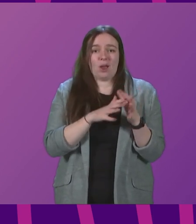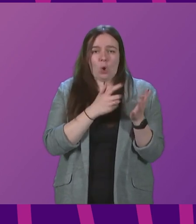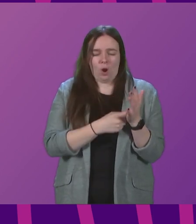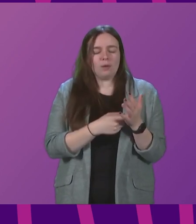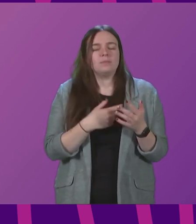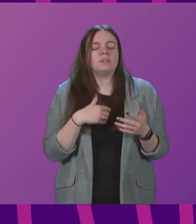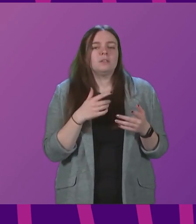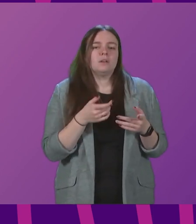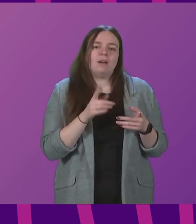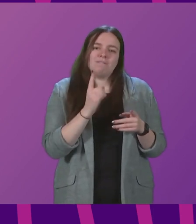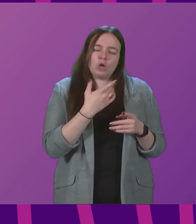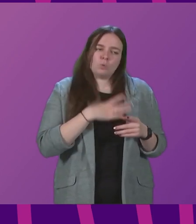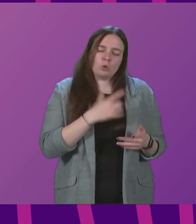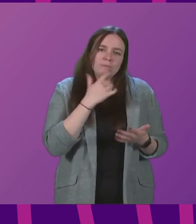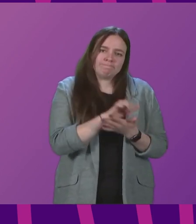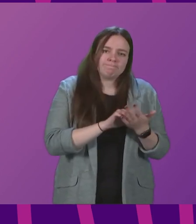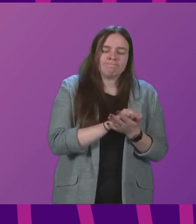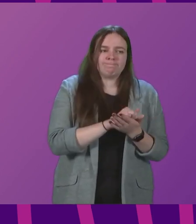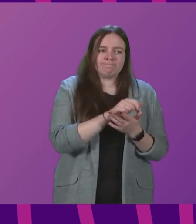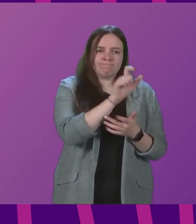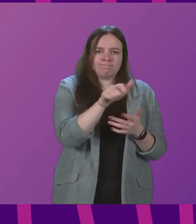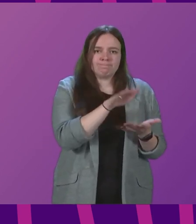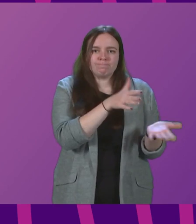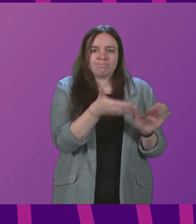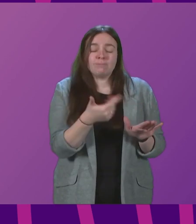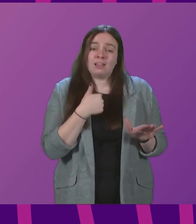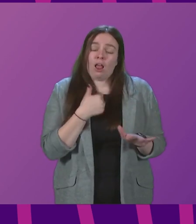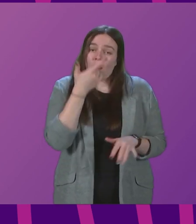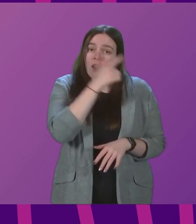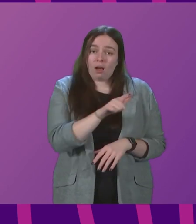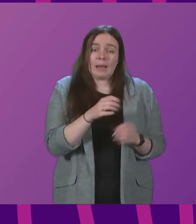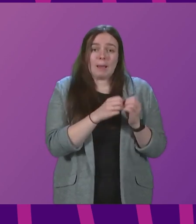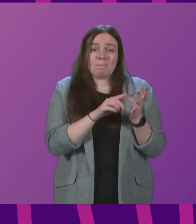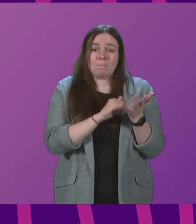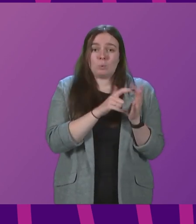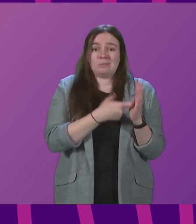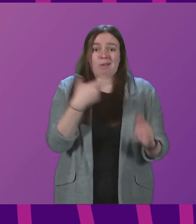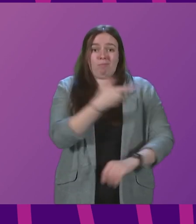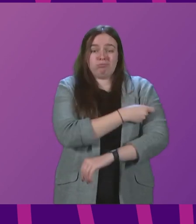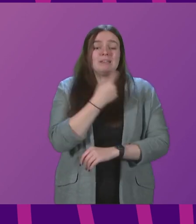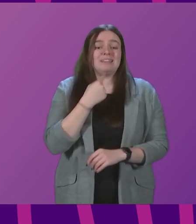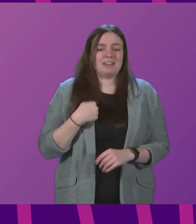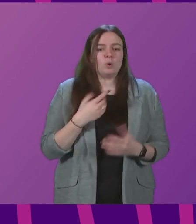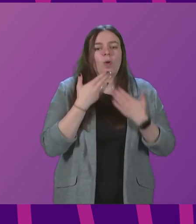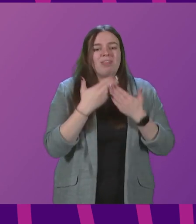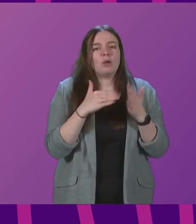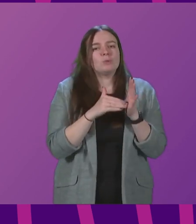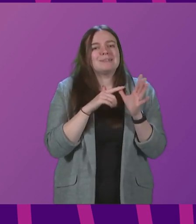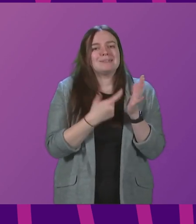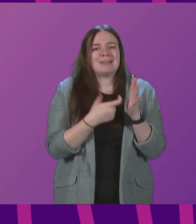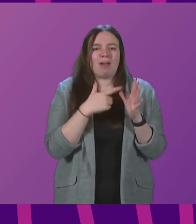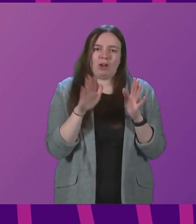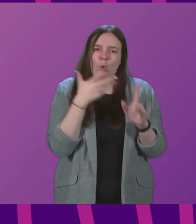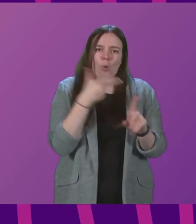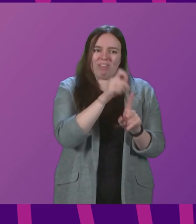those that have lost a loved one. I was fortunate enough to get my booster yesterday, so can I thank ZARA and all our vaccinators for their extraordinary